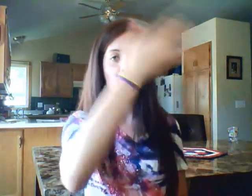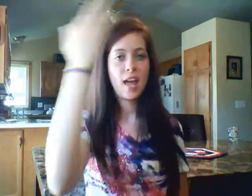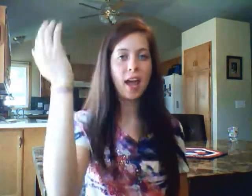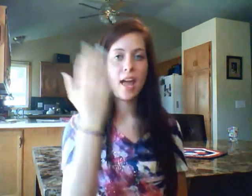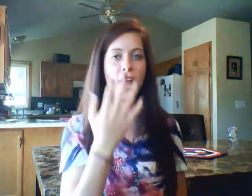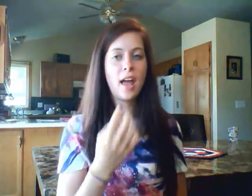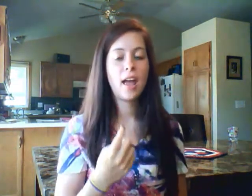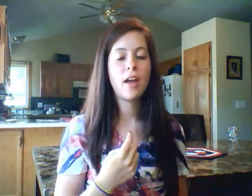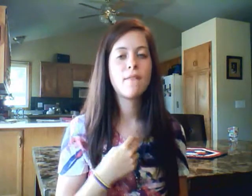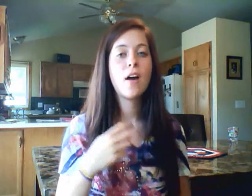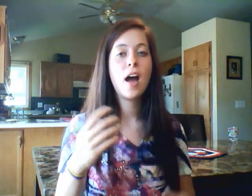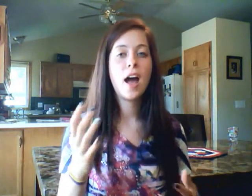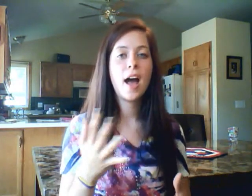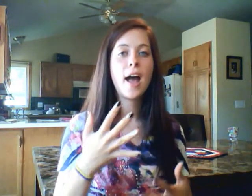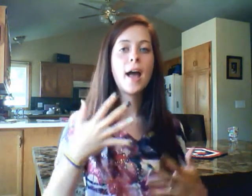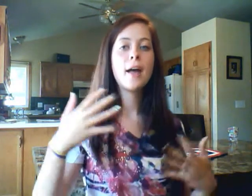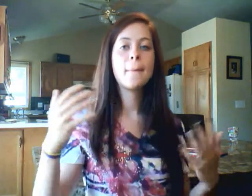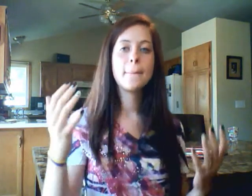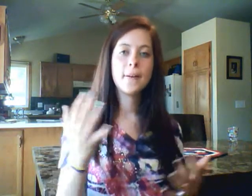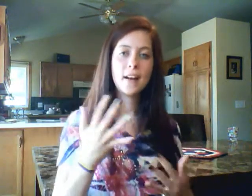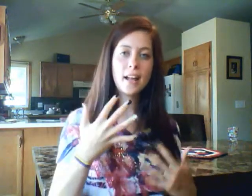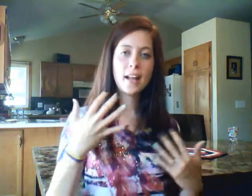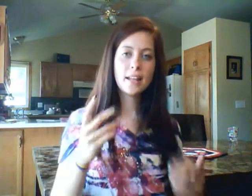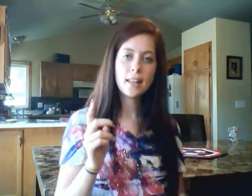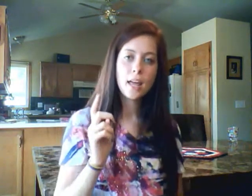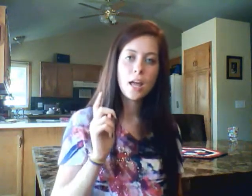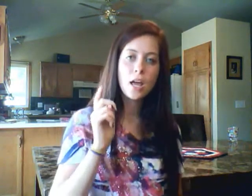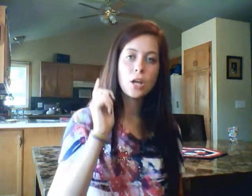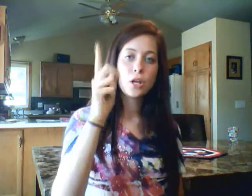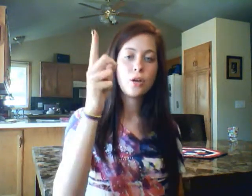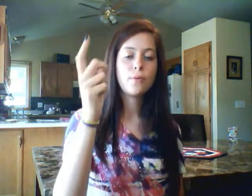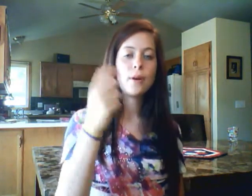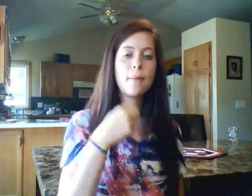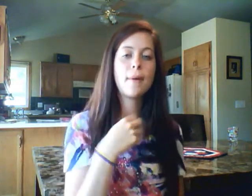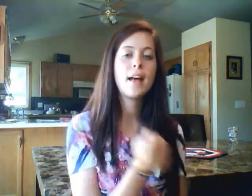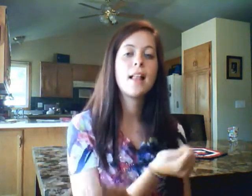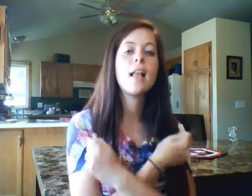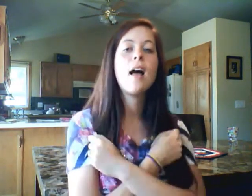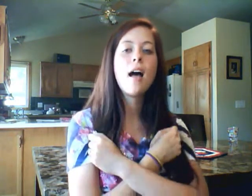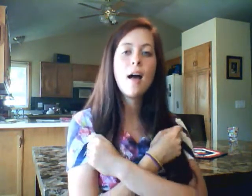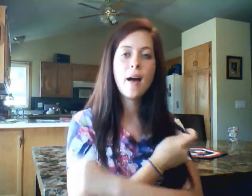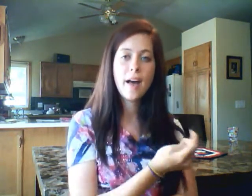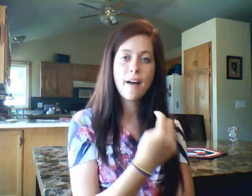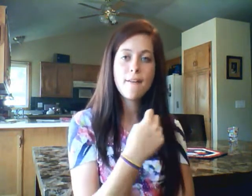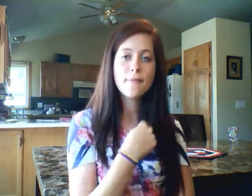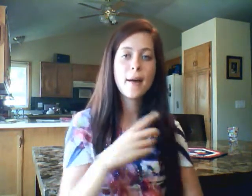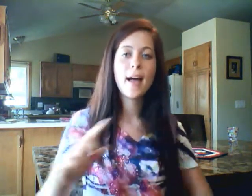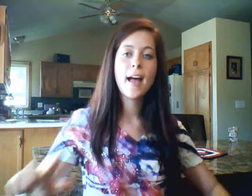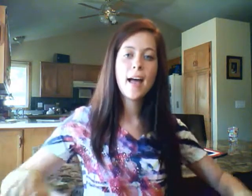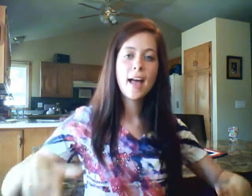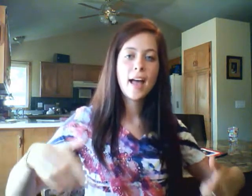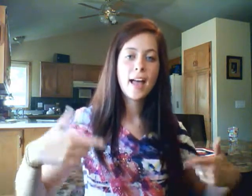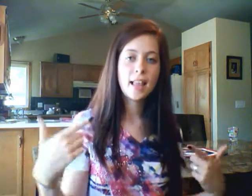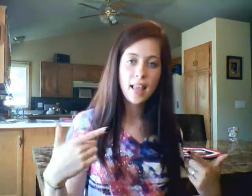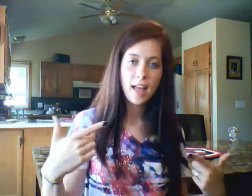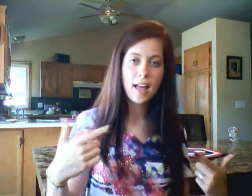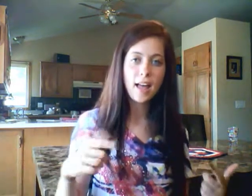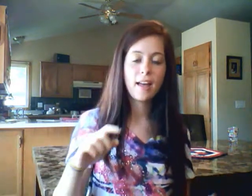air I breathe. You are my love, my life,